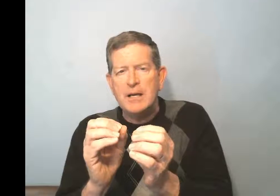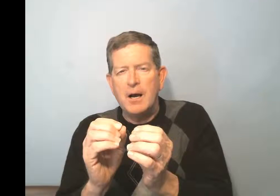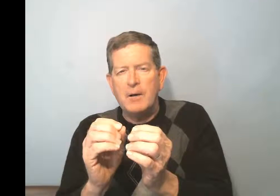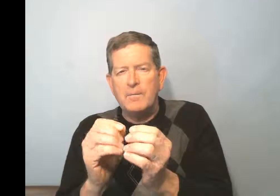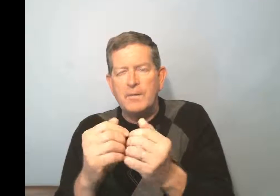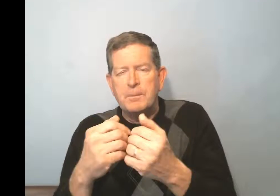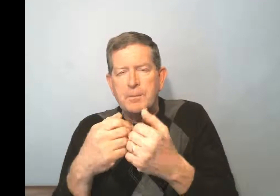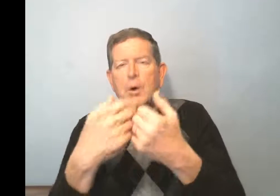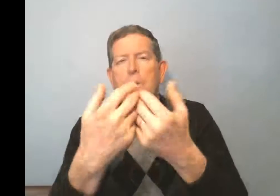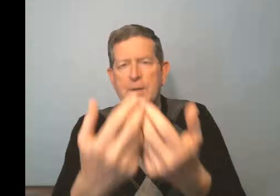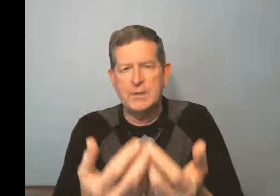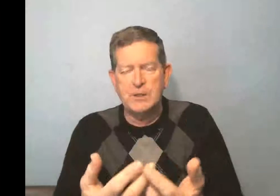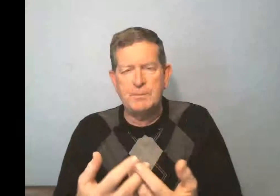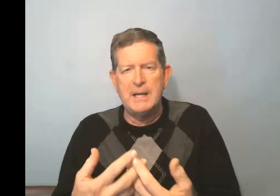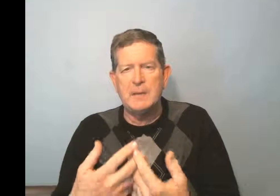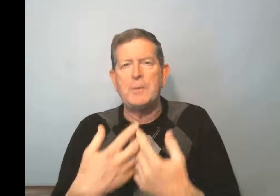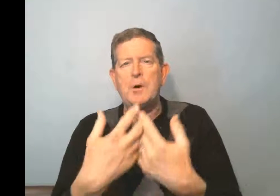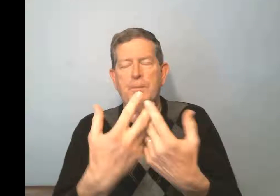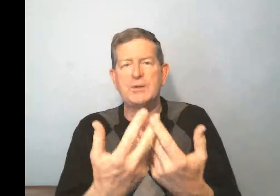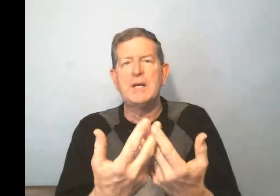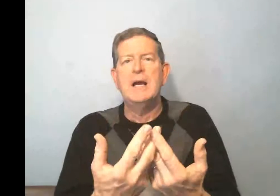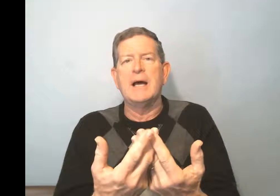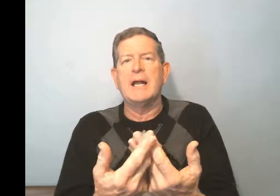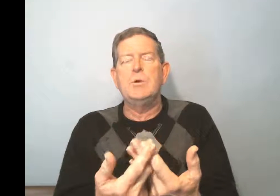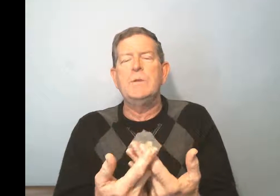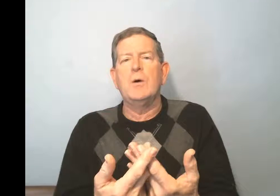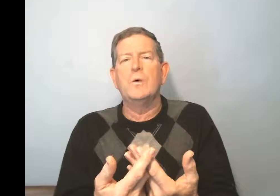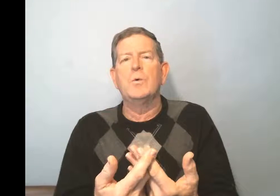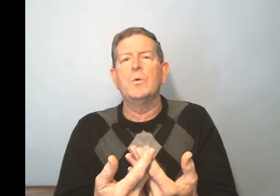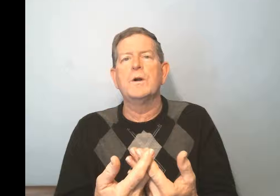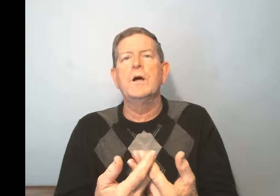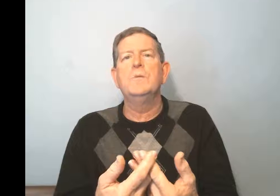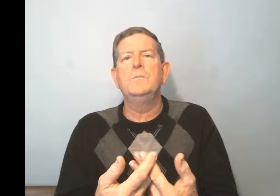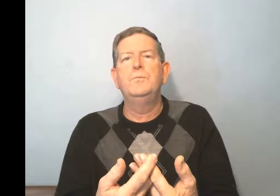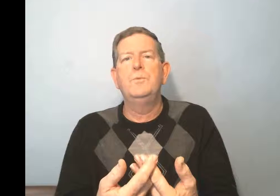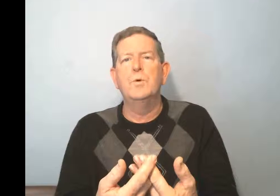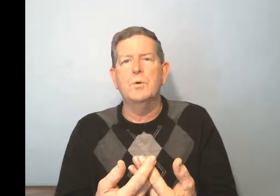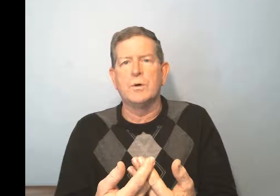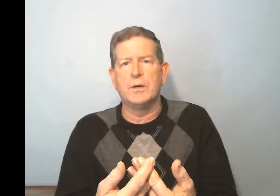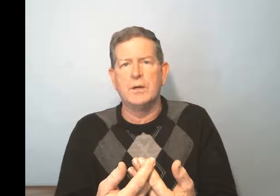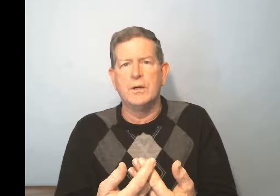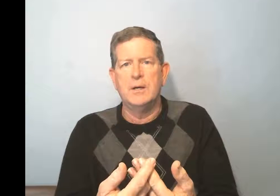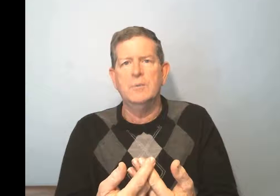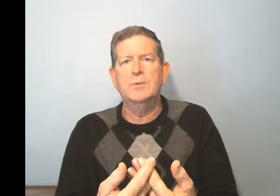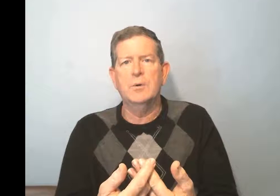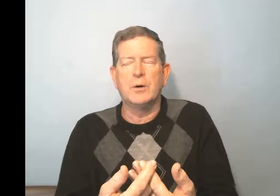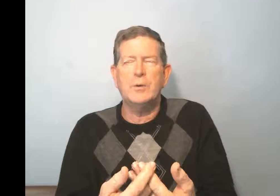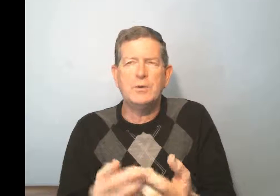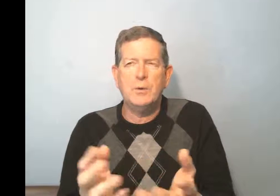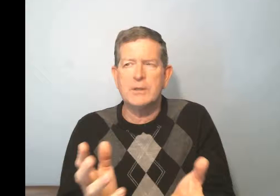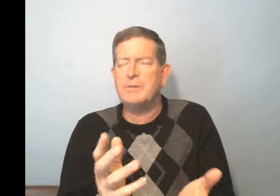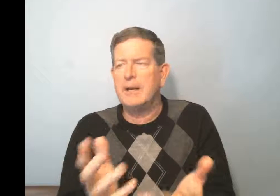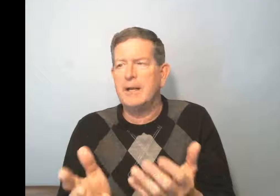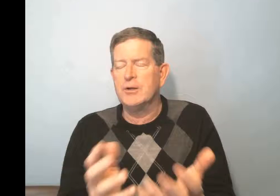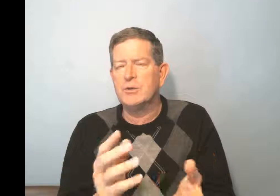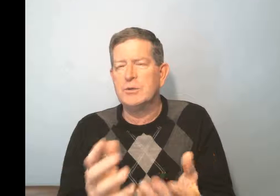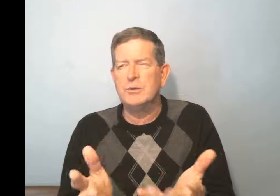of the purpose, explain the purpose, and I do that with the word pour, pour, which would correspond in English to